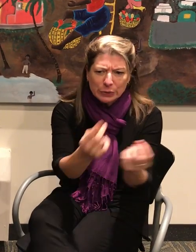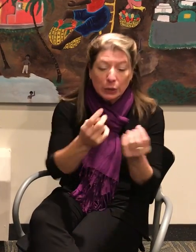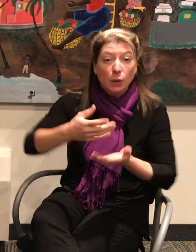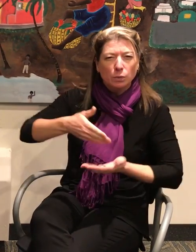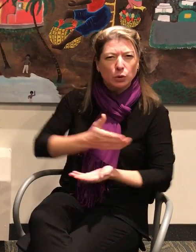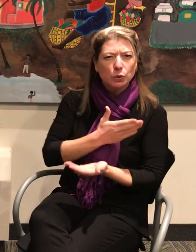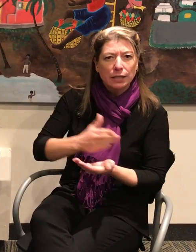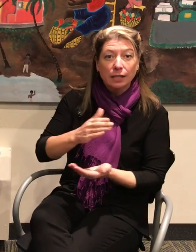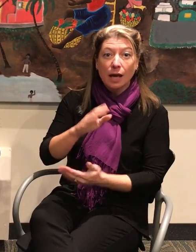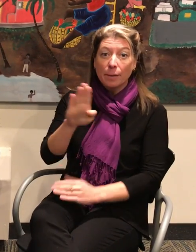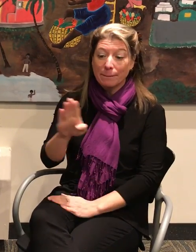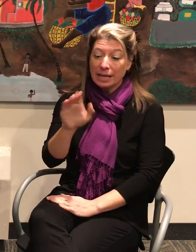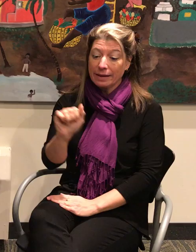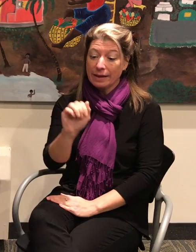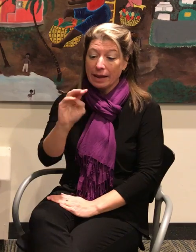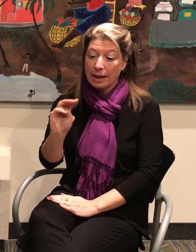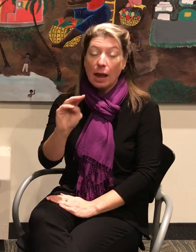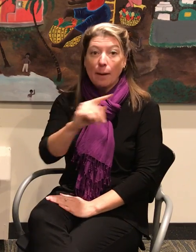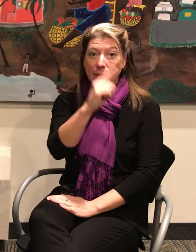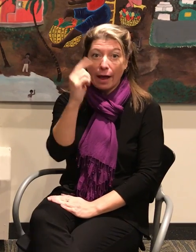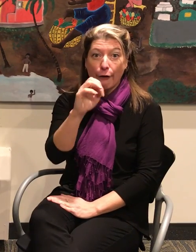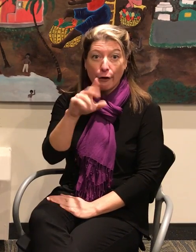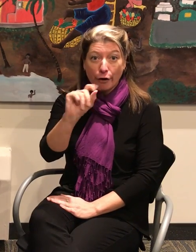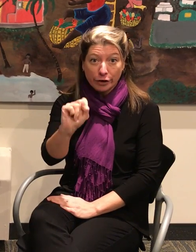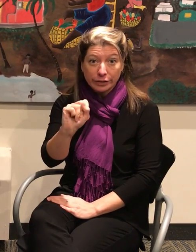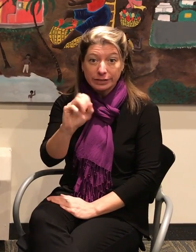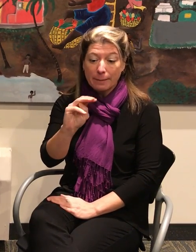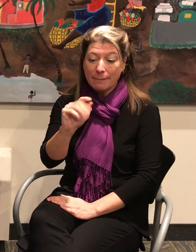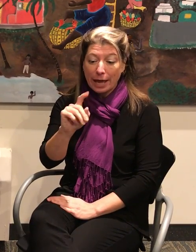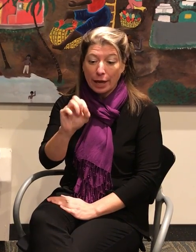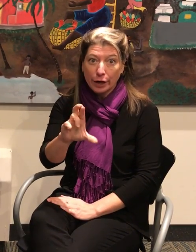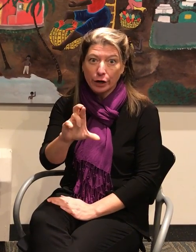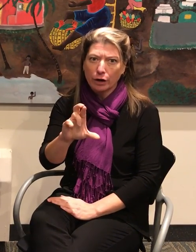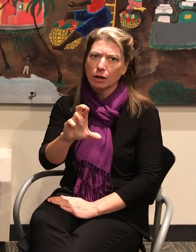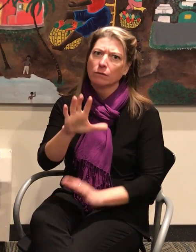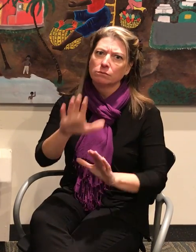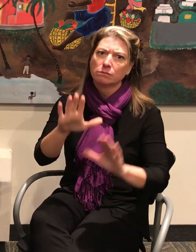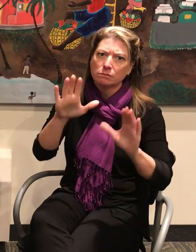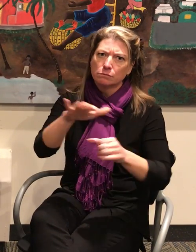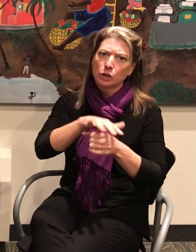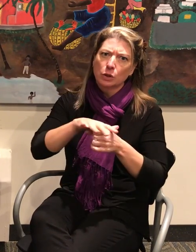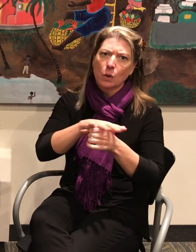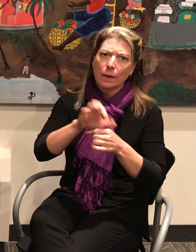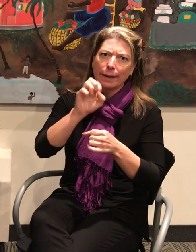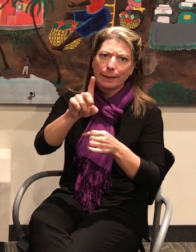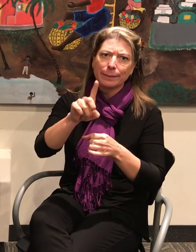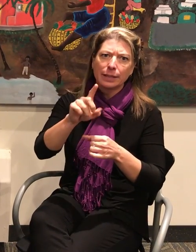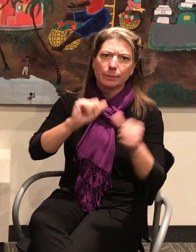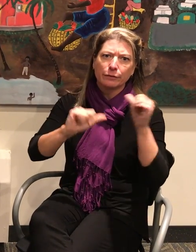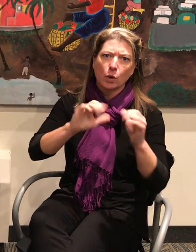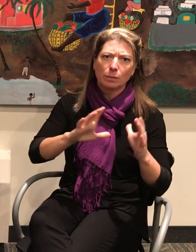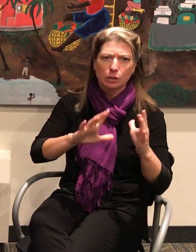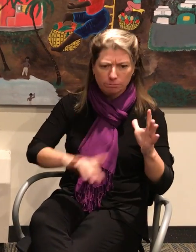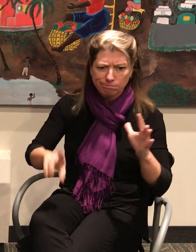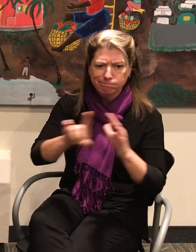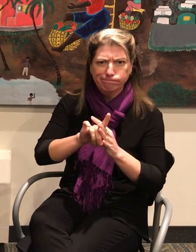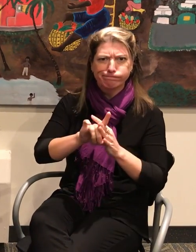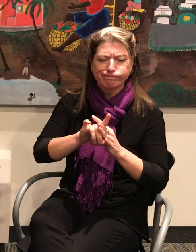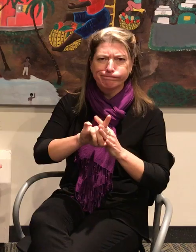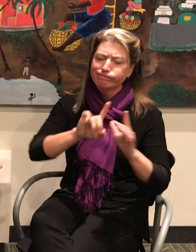black arts matter which is a showcase of amazing black performers that we have here in Edmonton to sound off